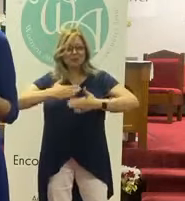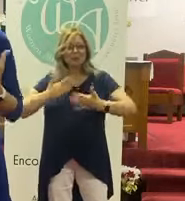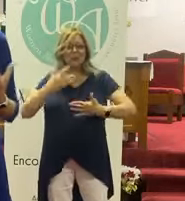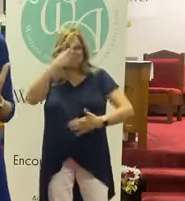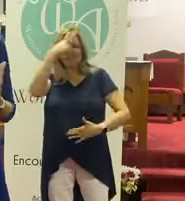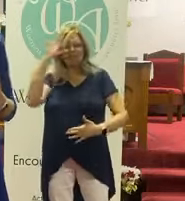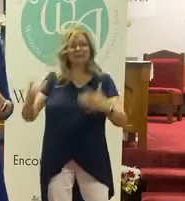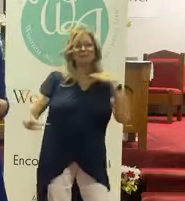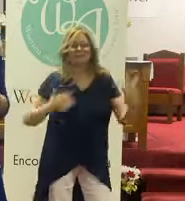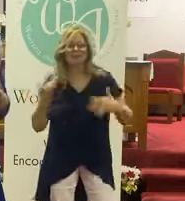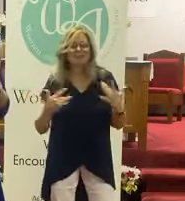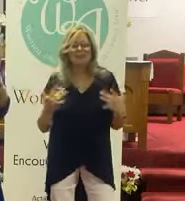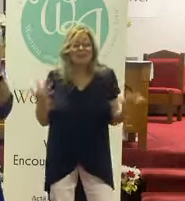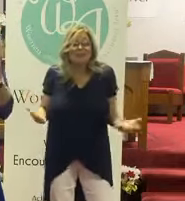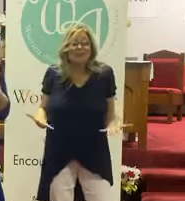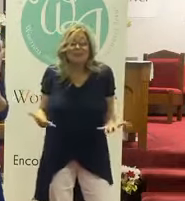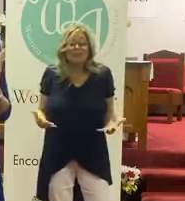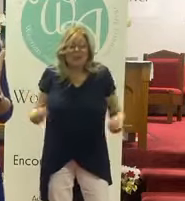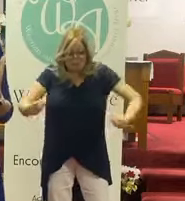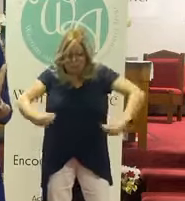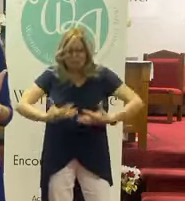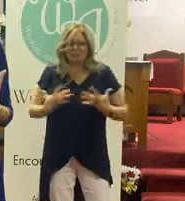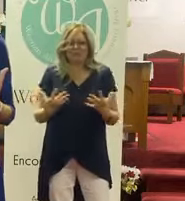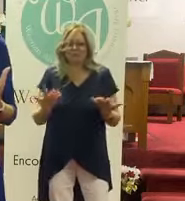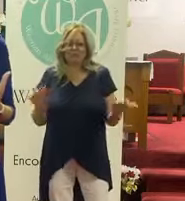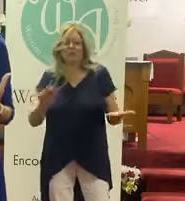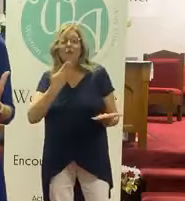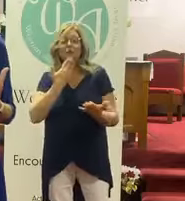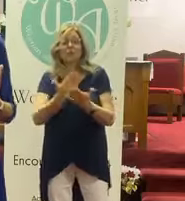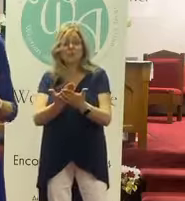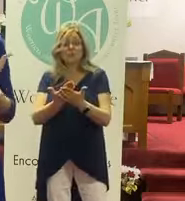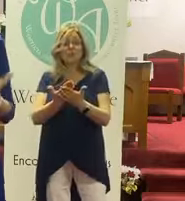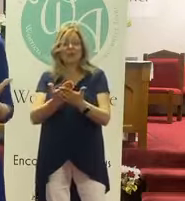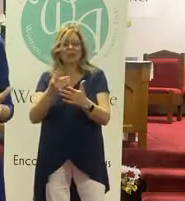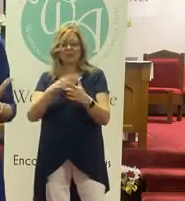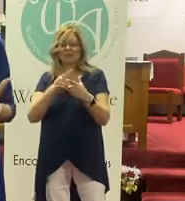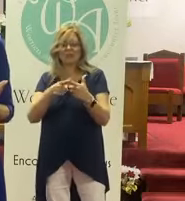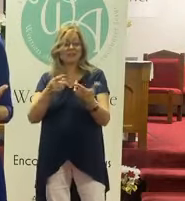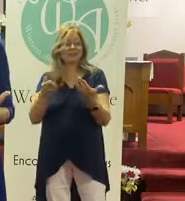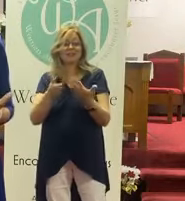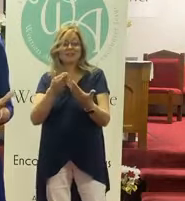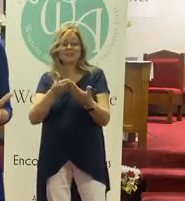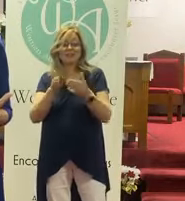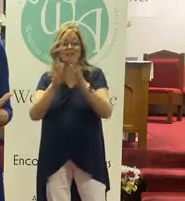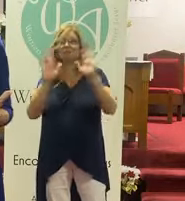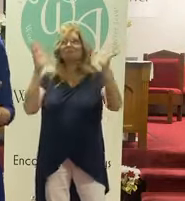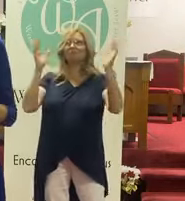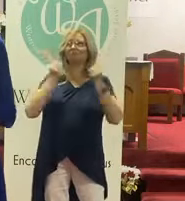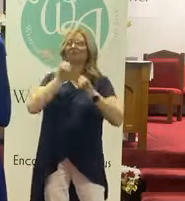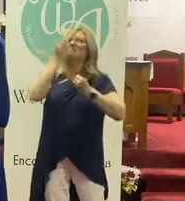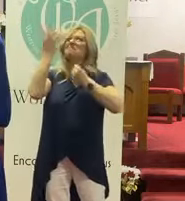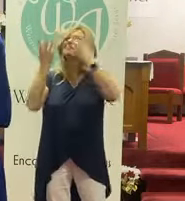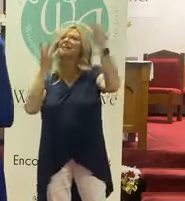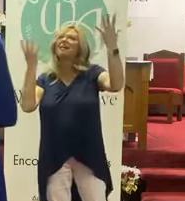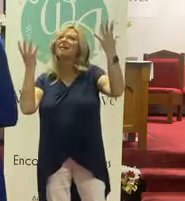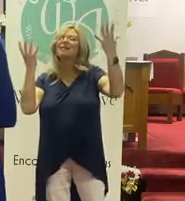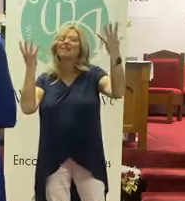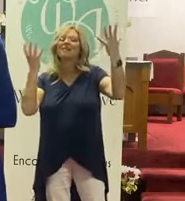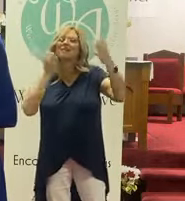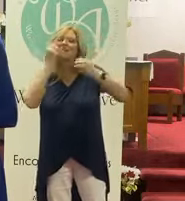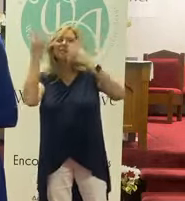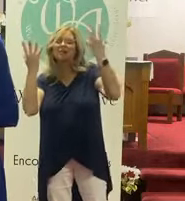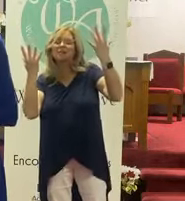Because I'm excited. Because, you know, things are good. And then it's easy to praise Him. But what about